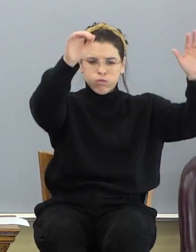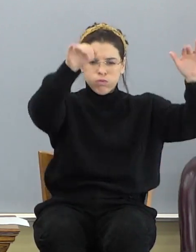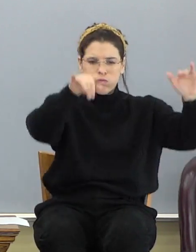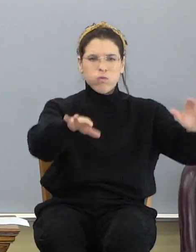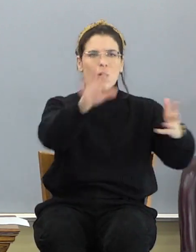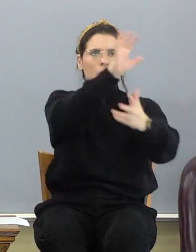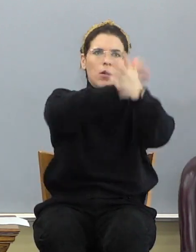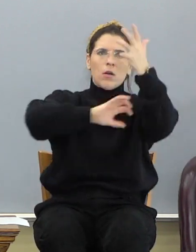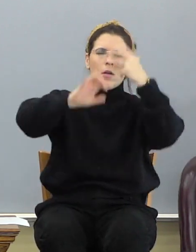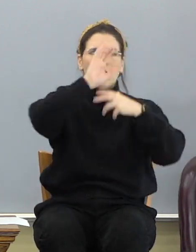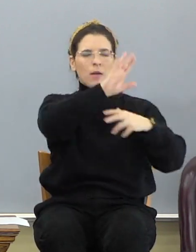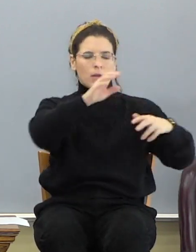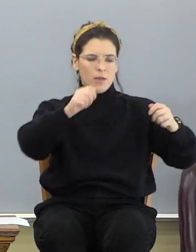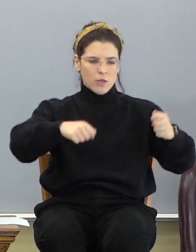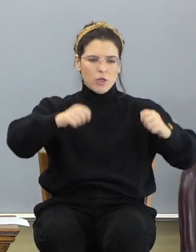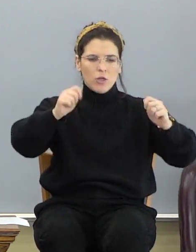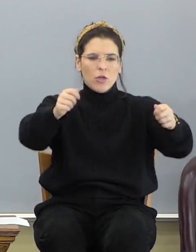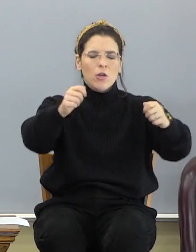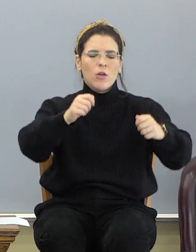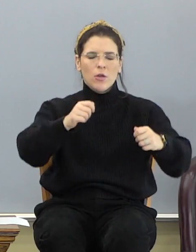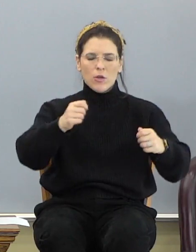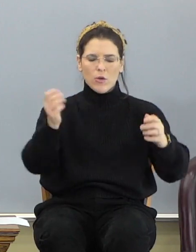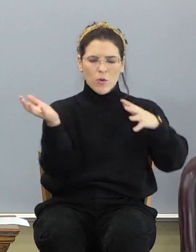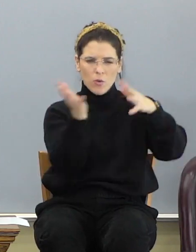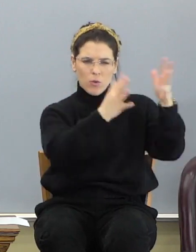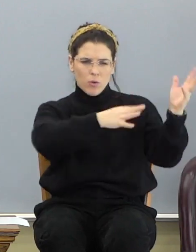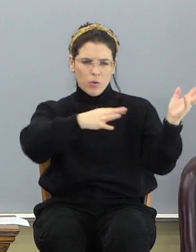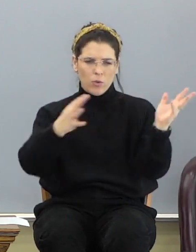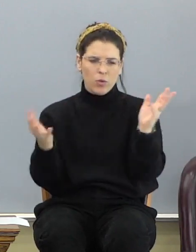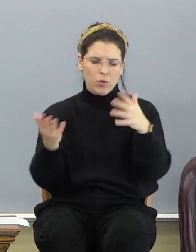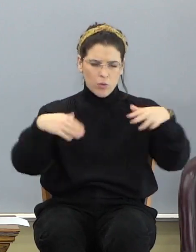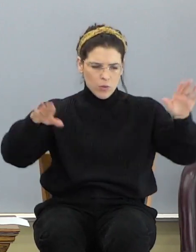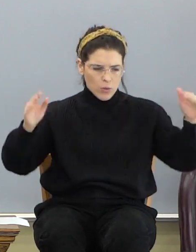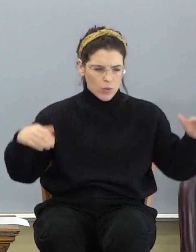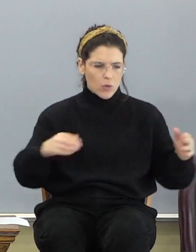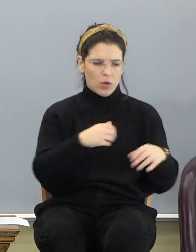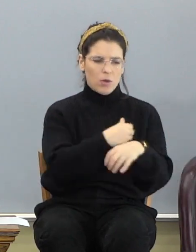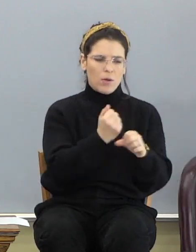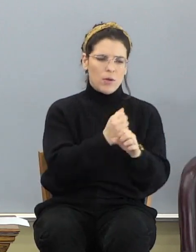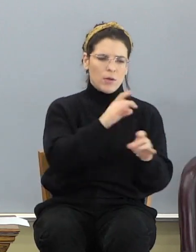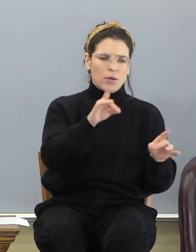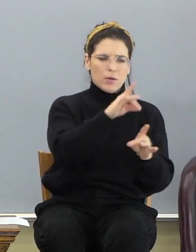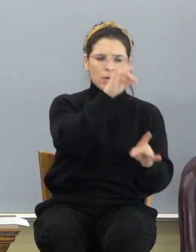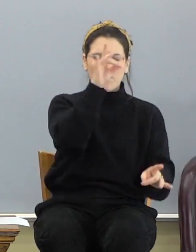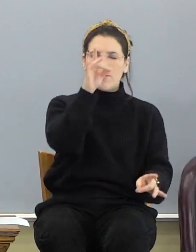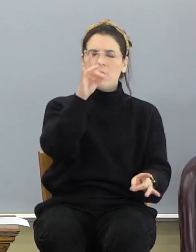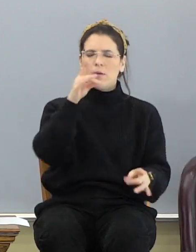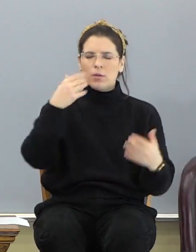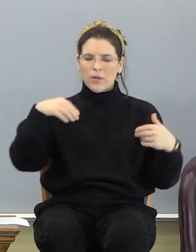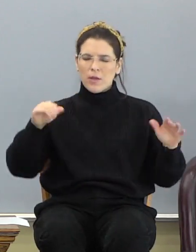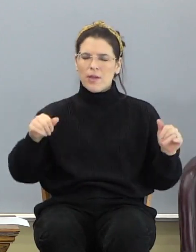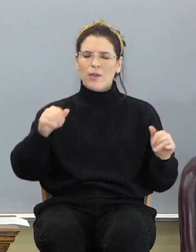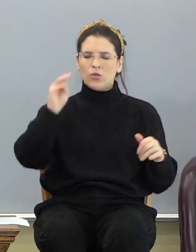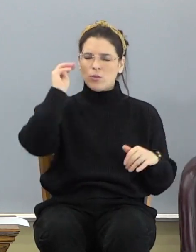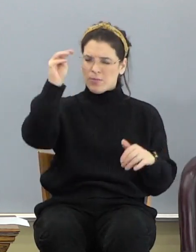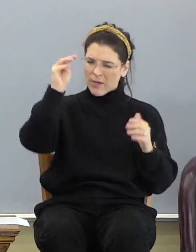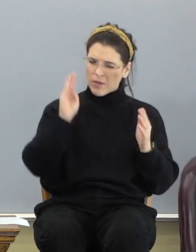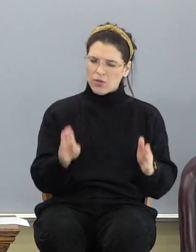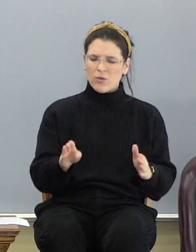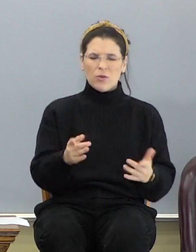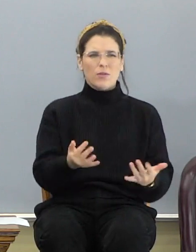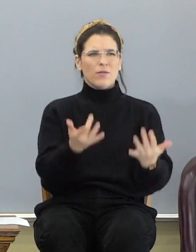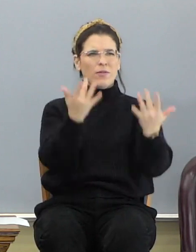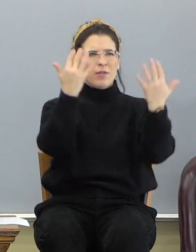clouds as chariot, who walketh upon the wings of the wind, who maketh His angels, spirits, His ministers, a flame of fire, who hath laid the